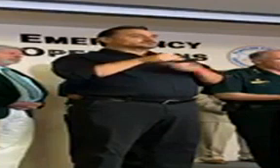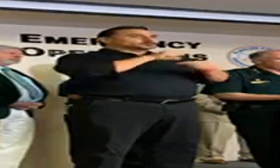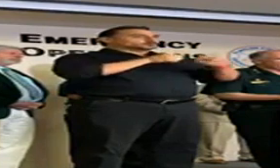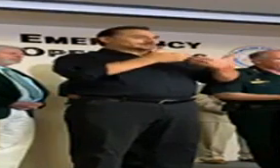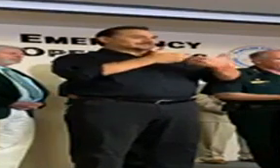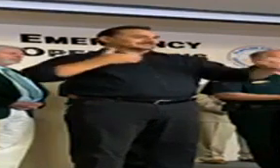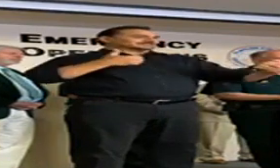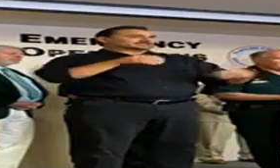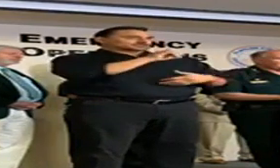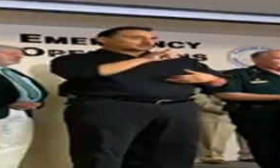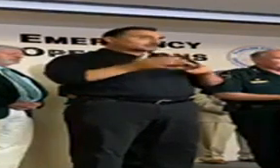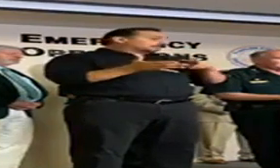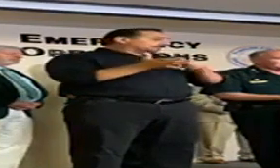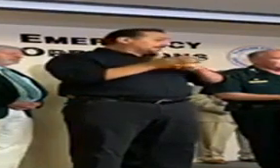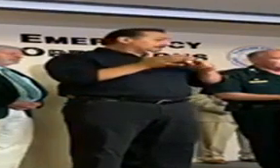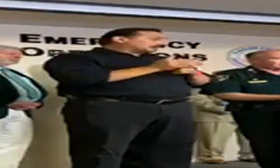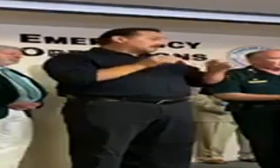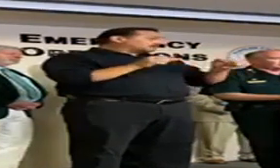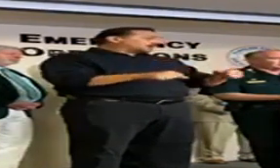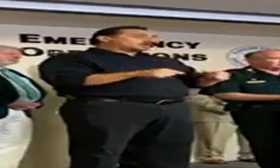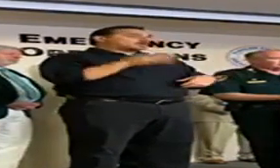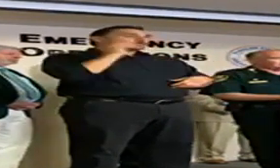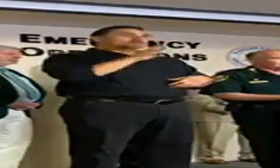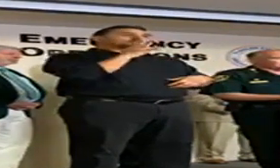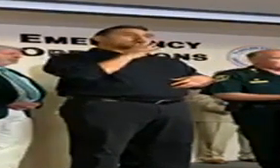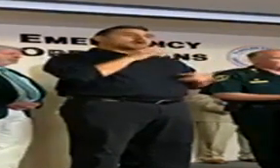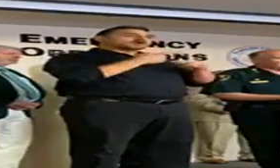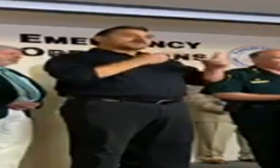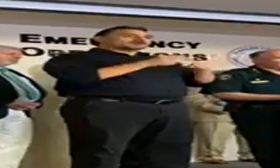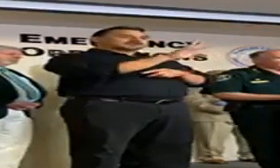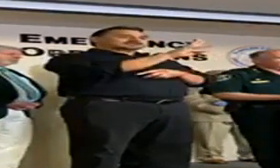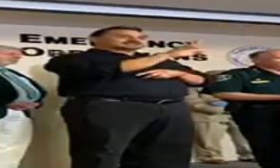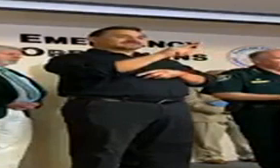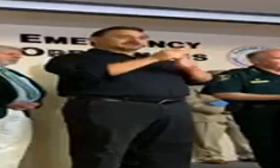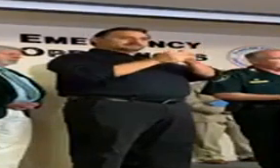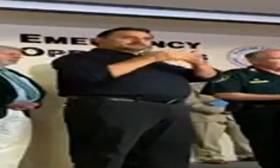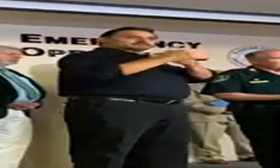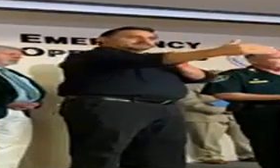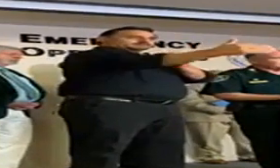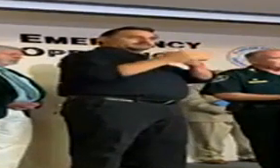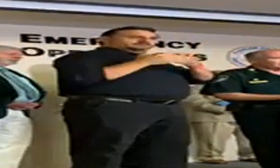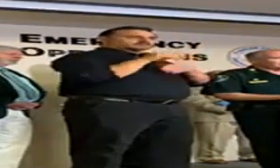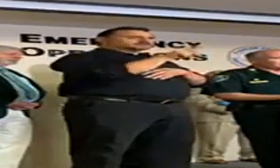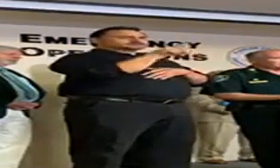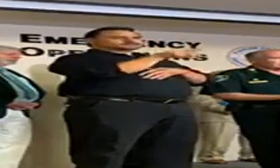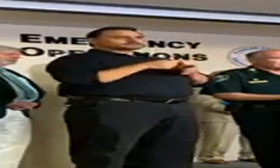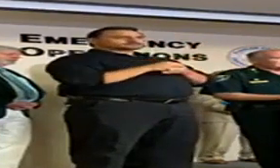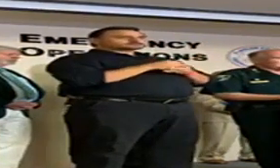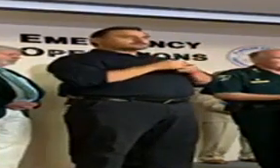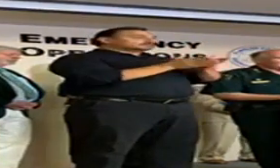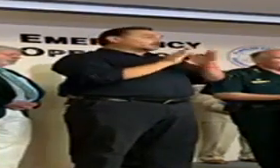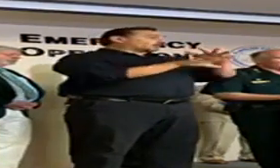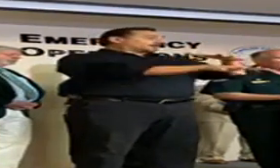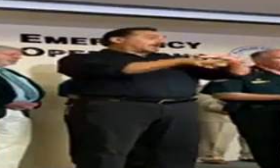they can, which may mean that they're going to talk to you from six feet away. They may ask you to come outside